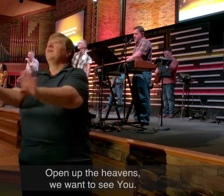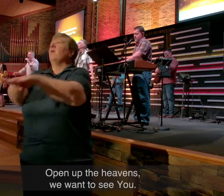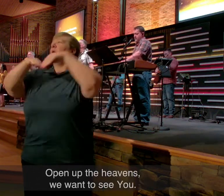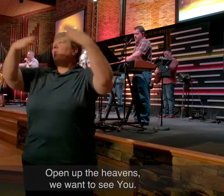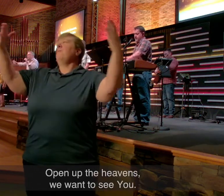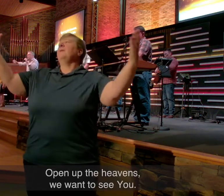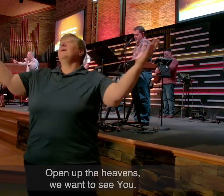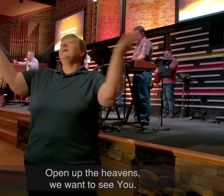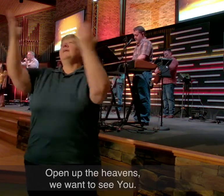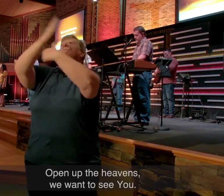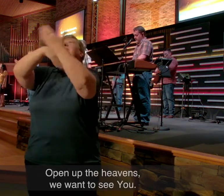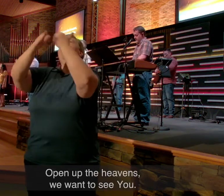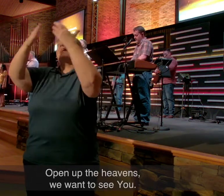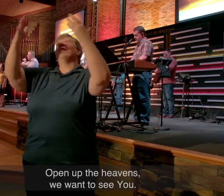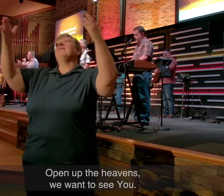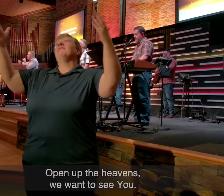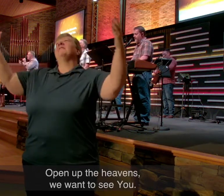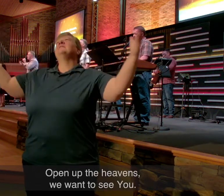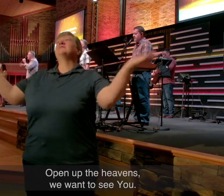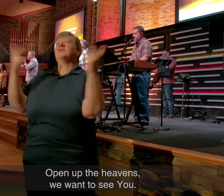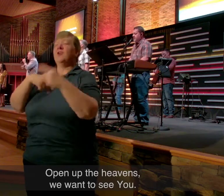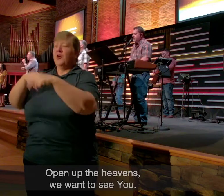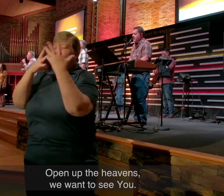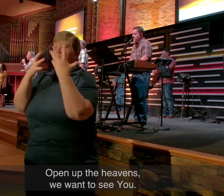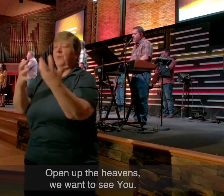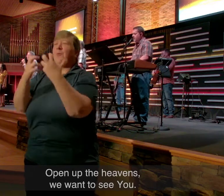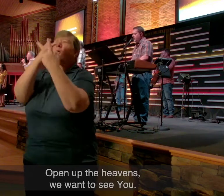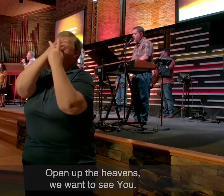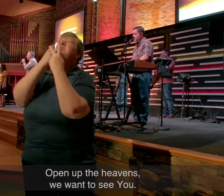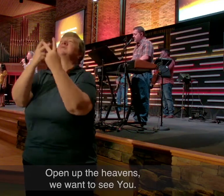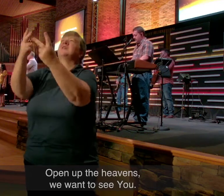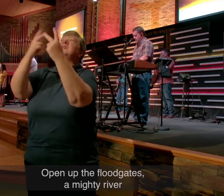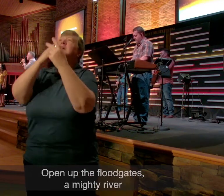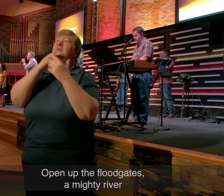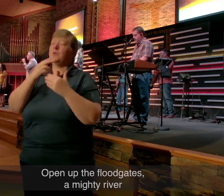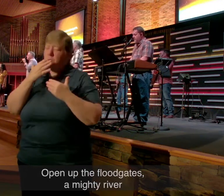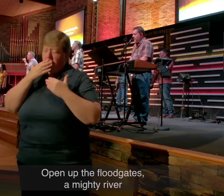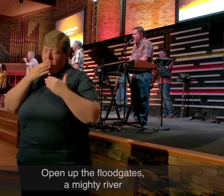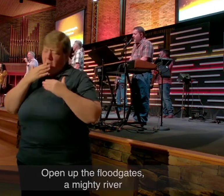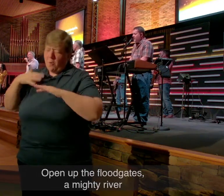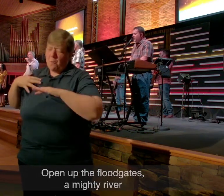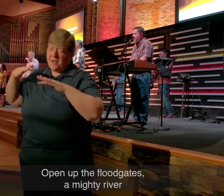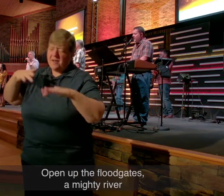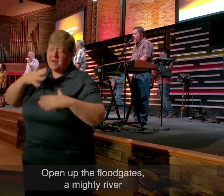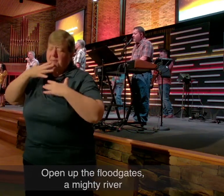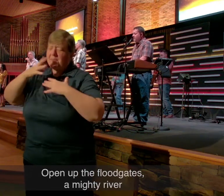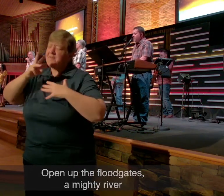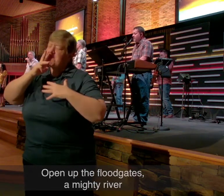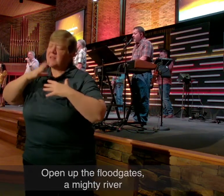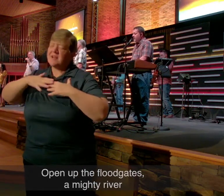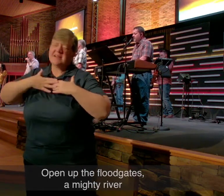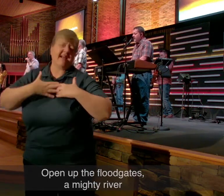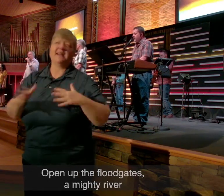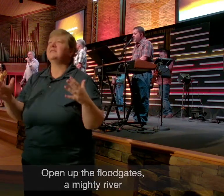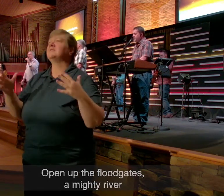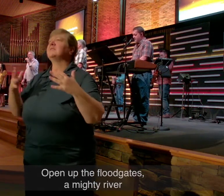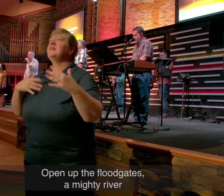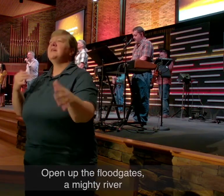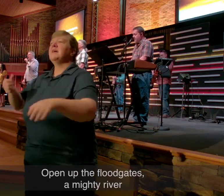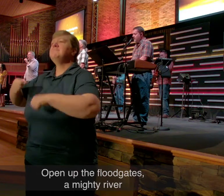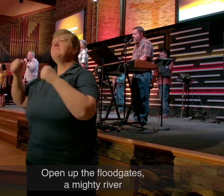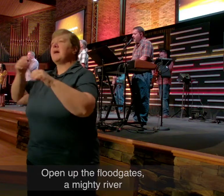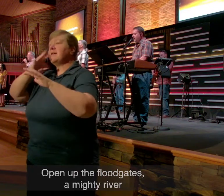Open up the heavens. We want to see you. Open up the floodgates.